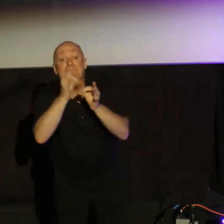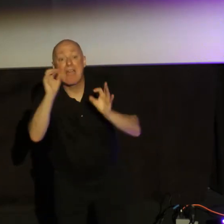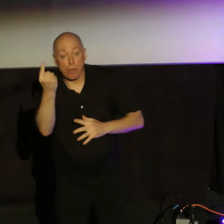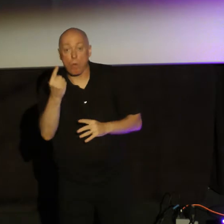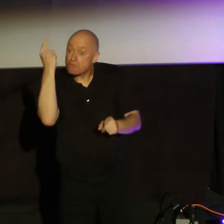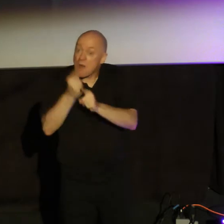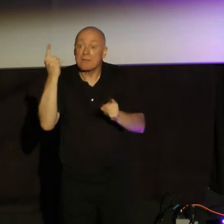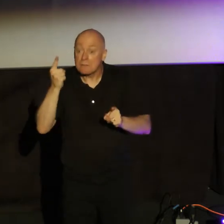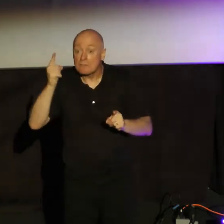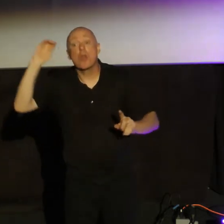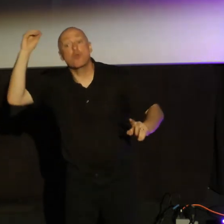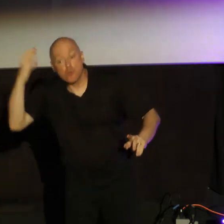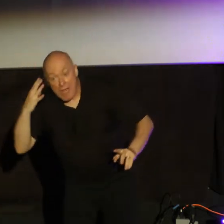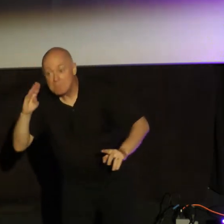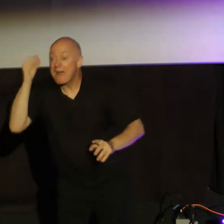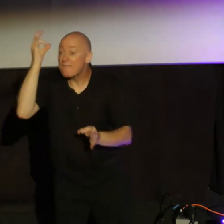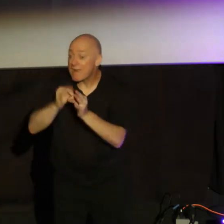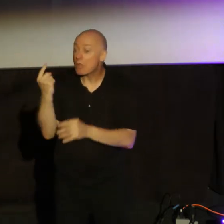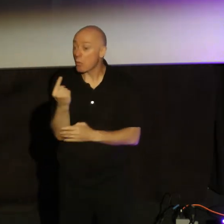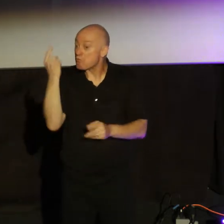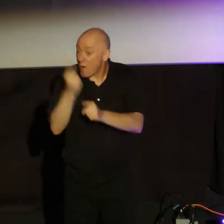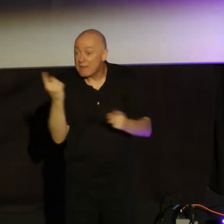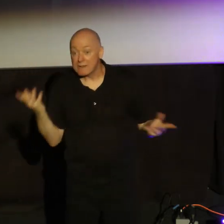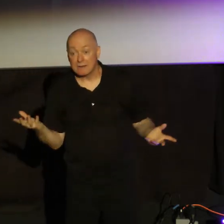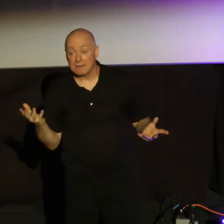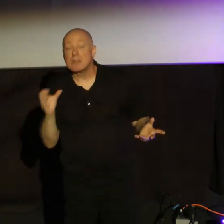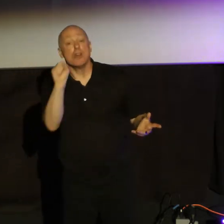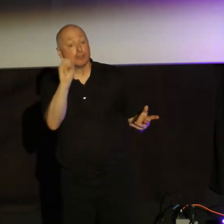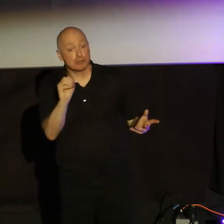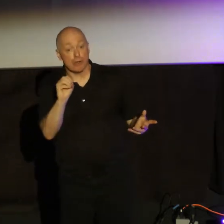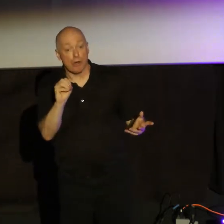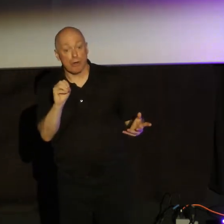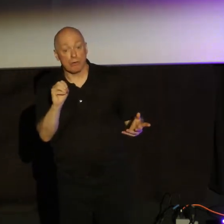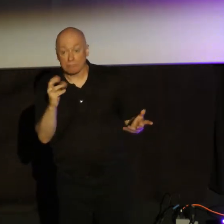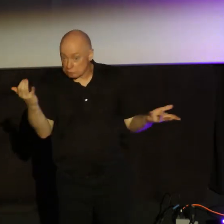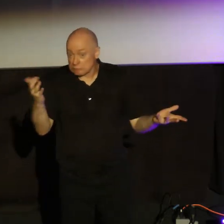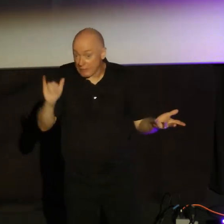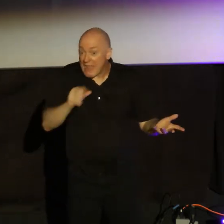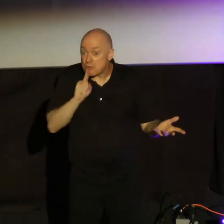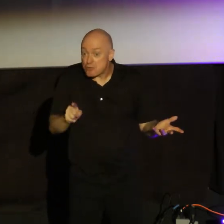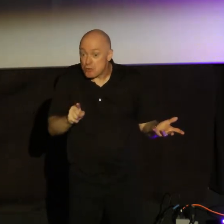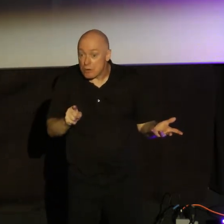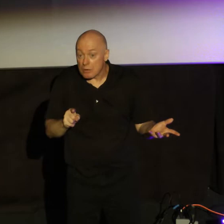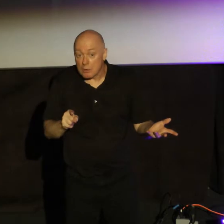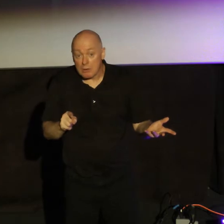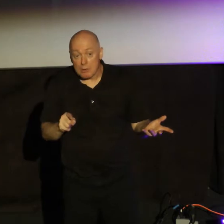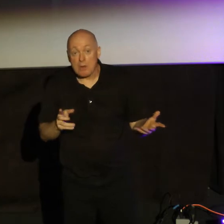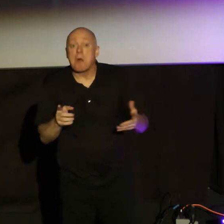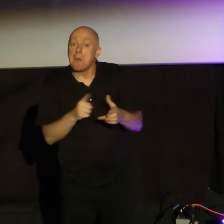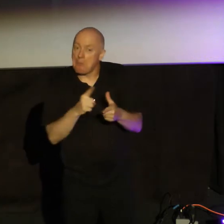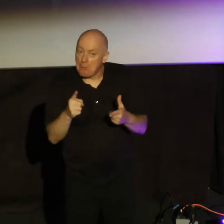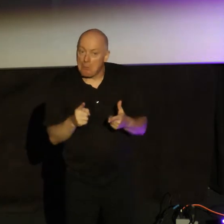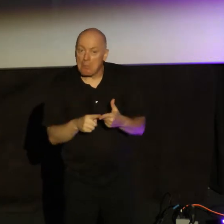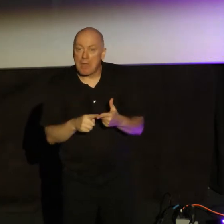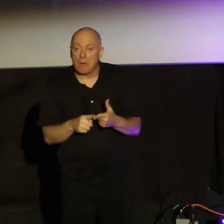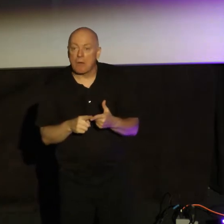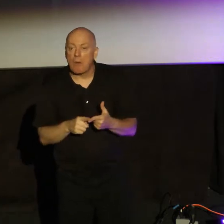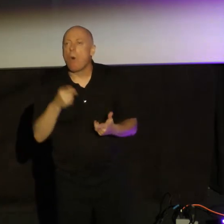right? Grace, by faith alone. So if that's the case, then maybe this is one of those guilt sermons. I mean,